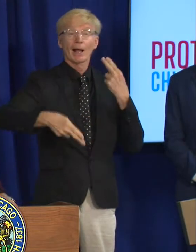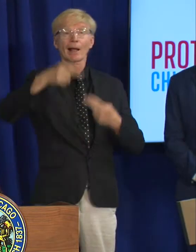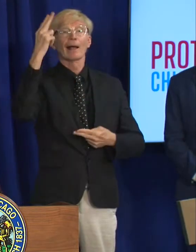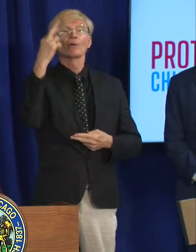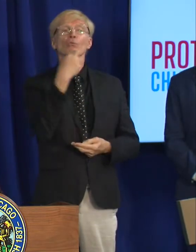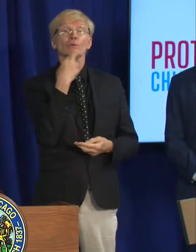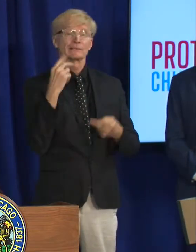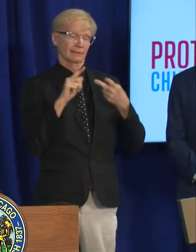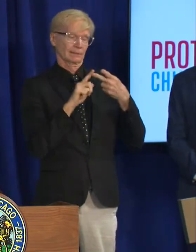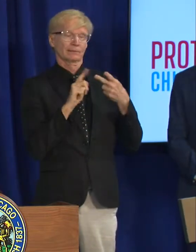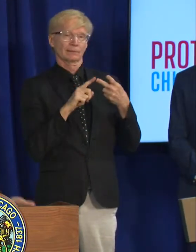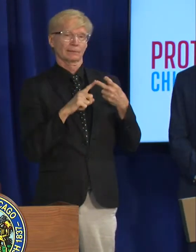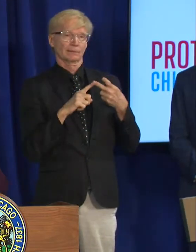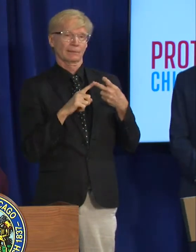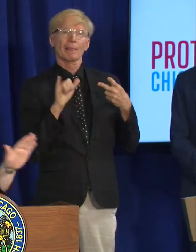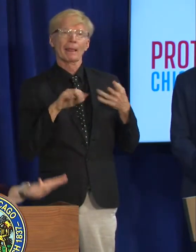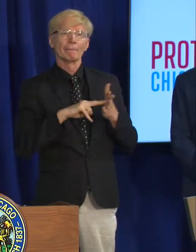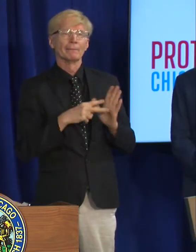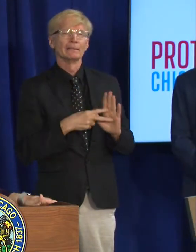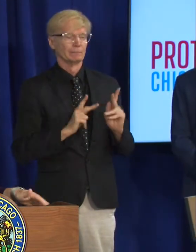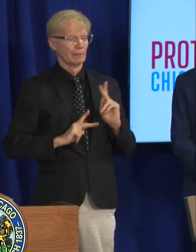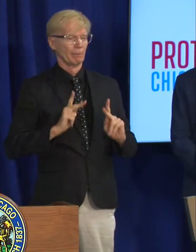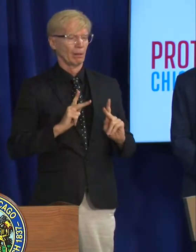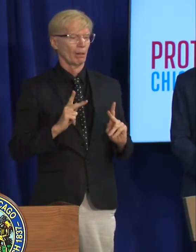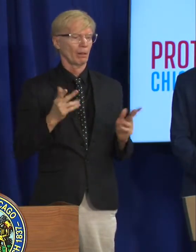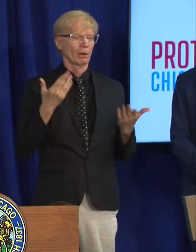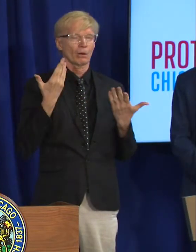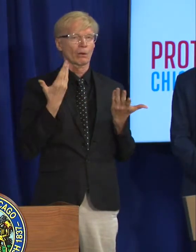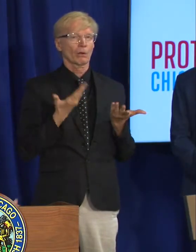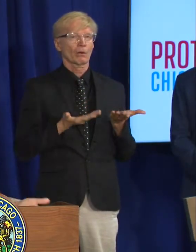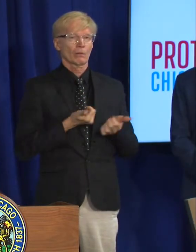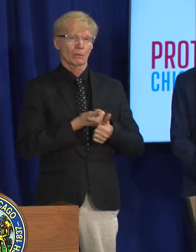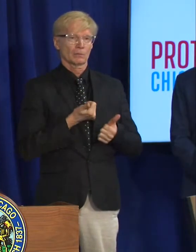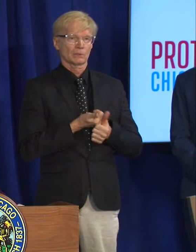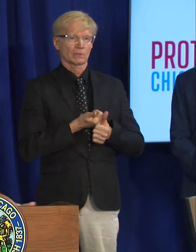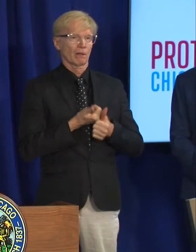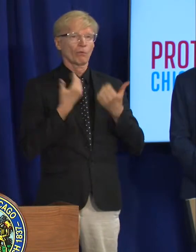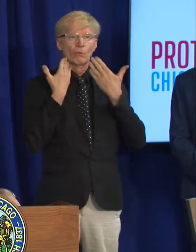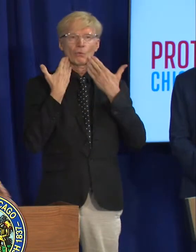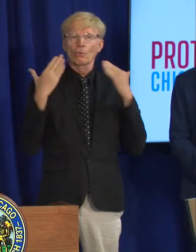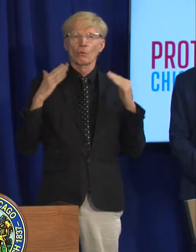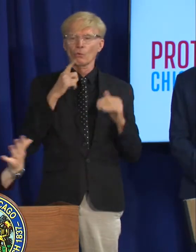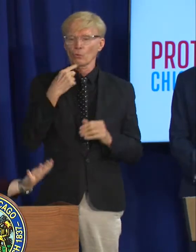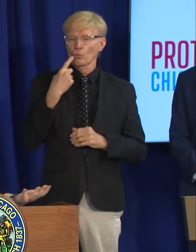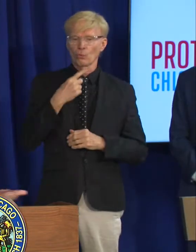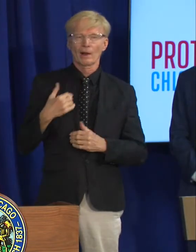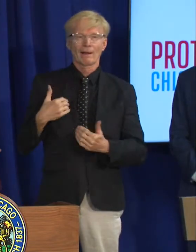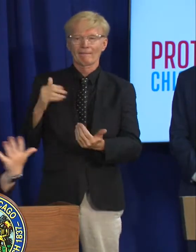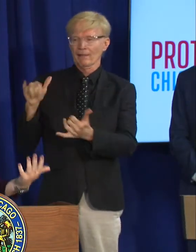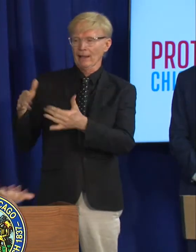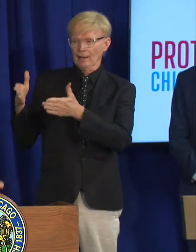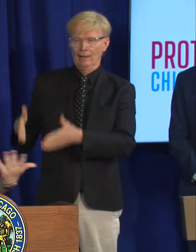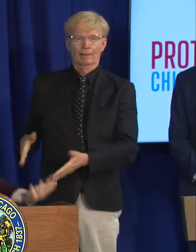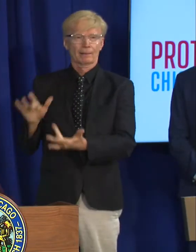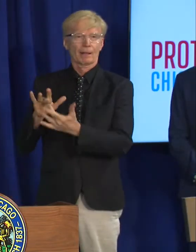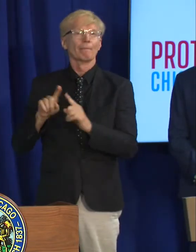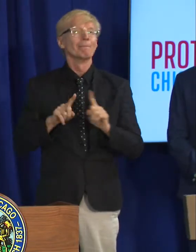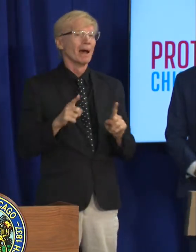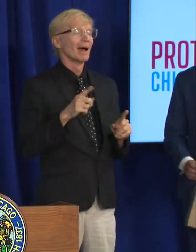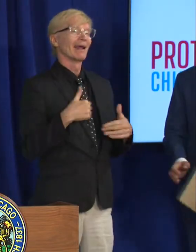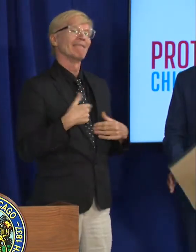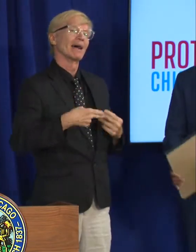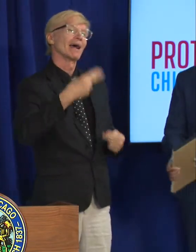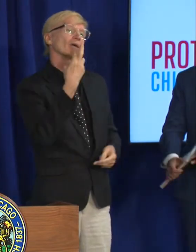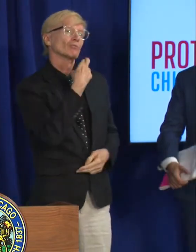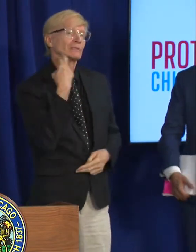and among that group people who are not known to have a known contact but who may have had behaviors that